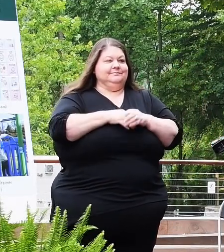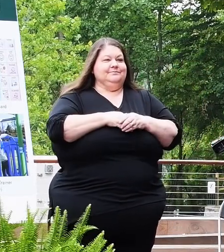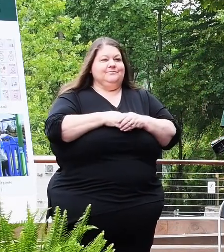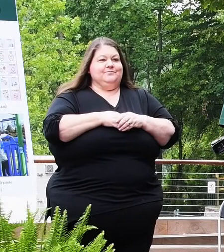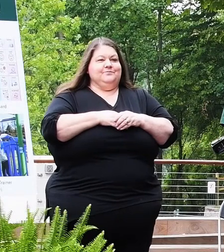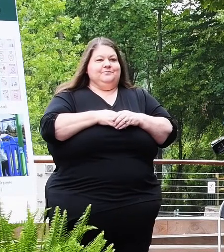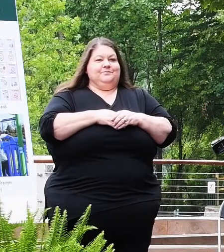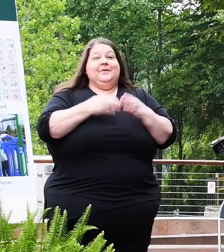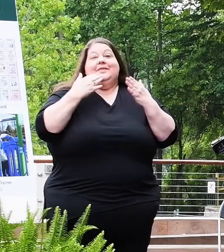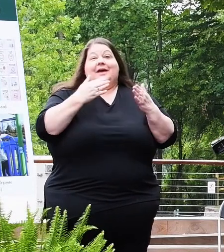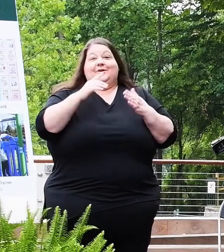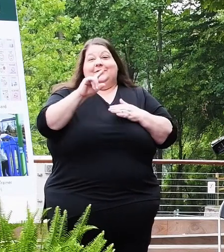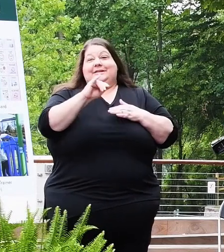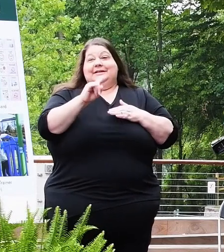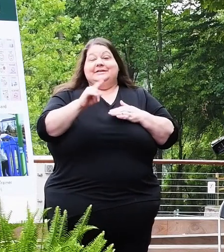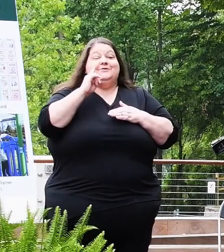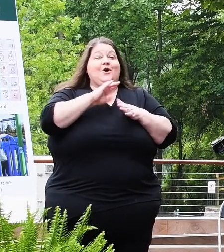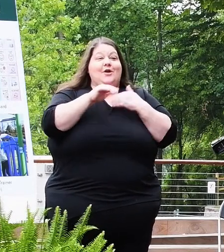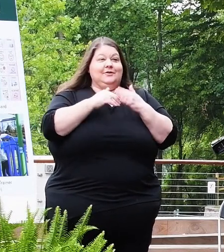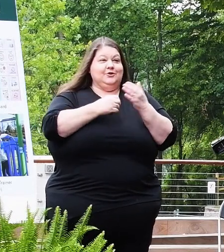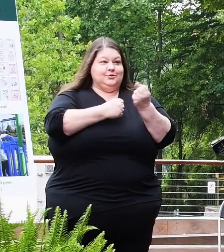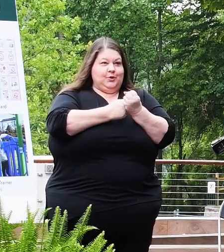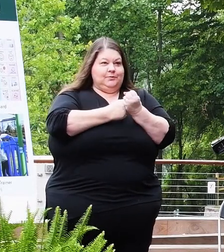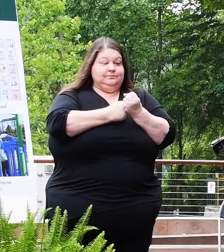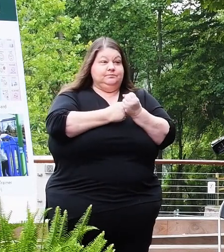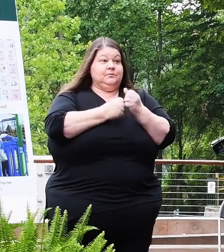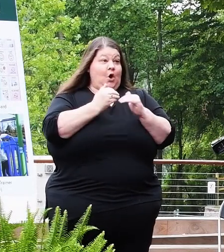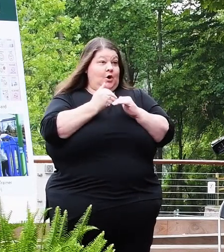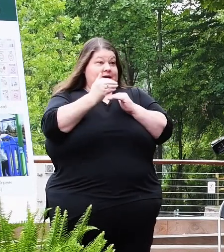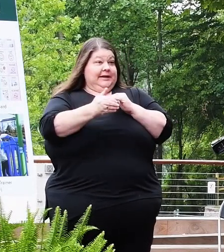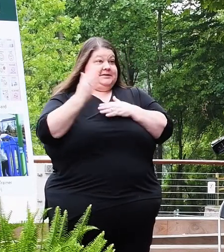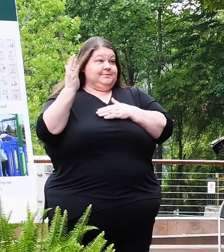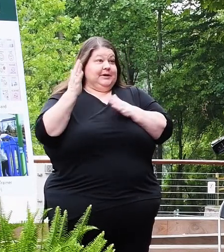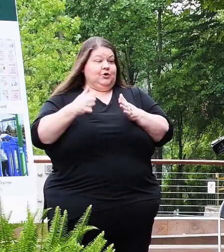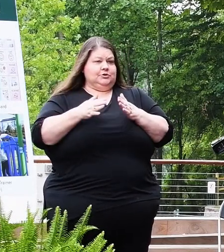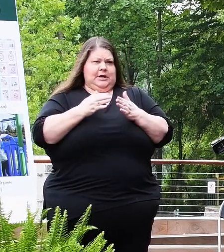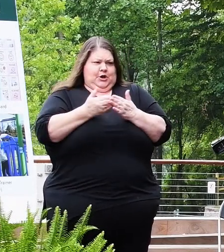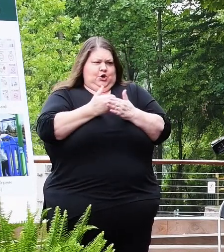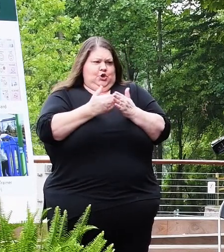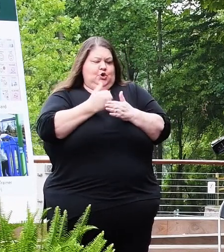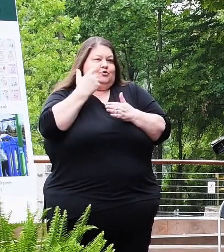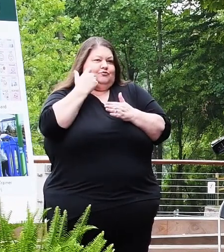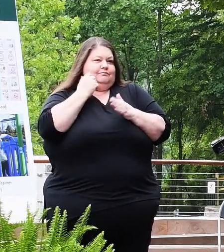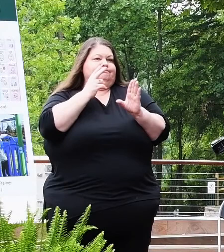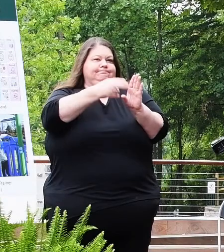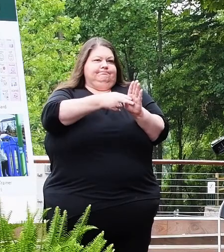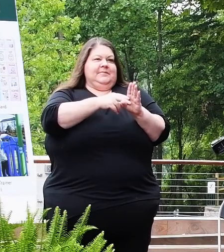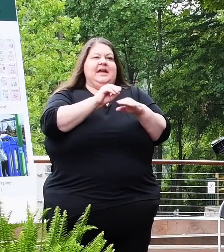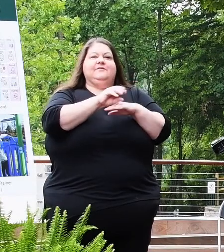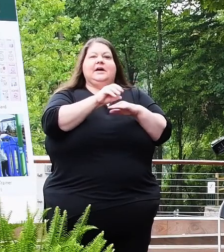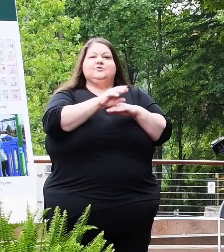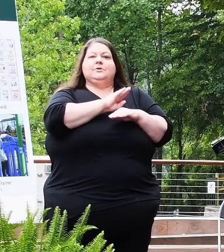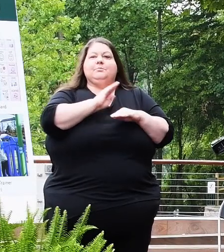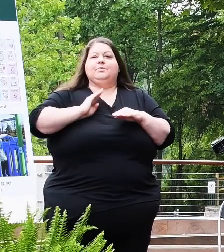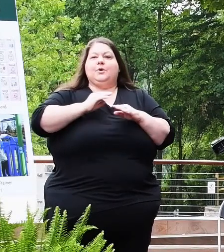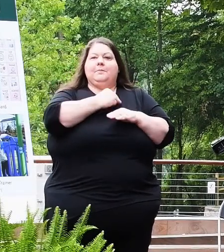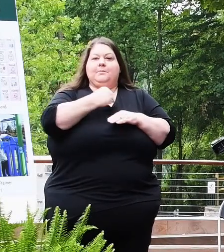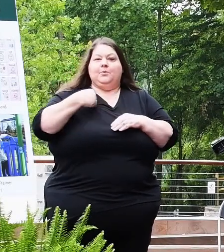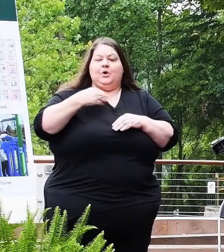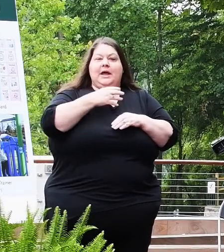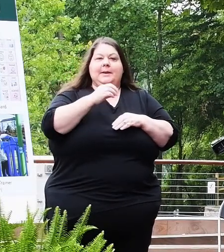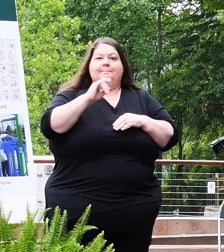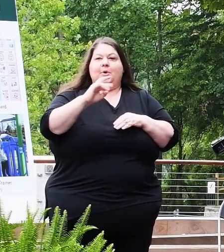Thank you, Liz, for all your support. Our next speaker is one of our newest Recreation and Parks Advisory Board members and park advocates.